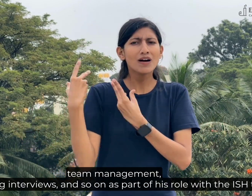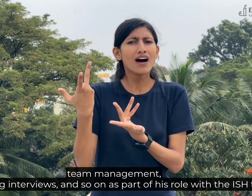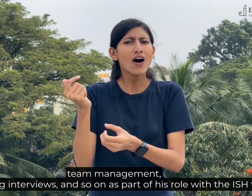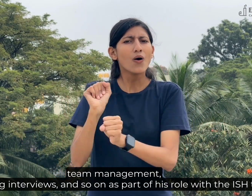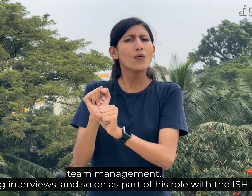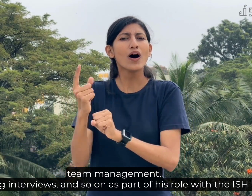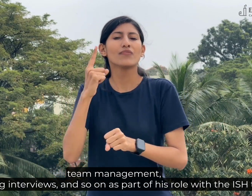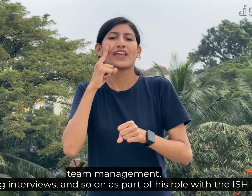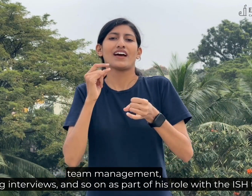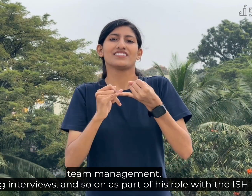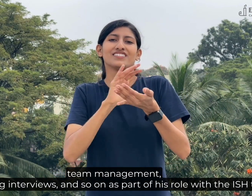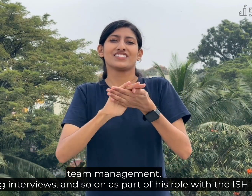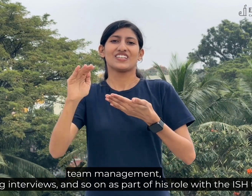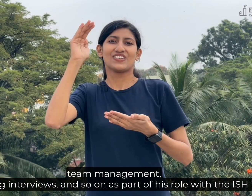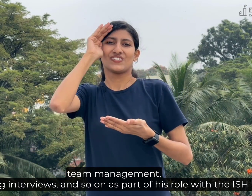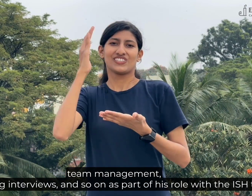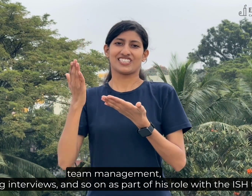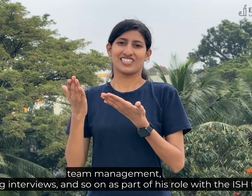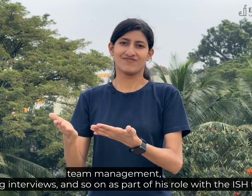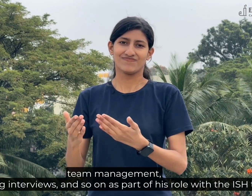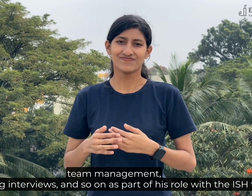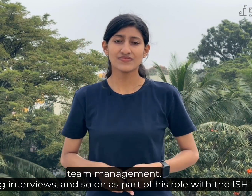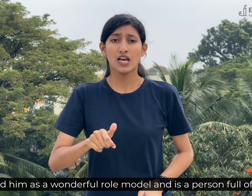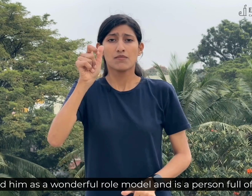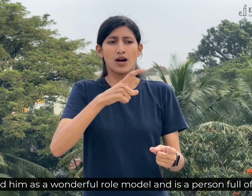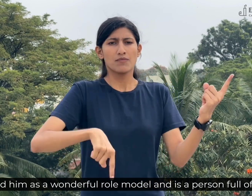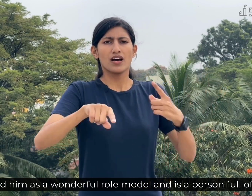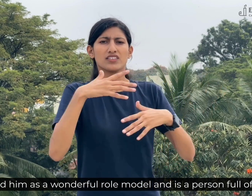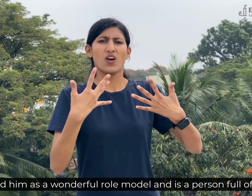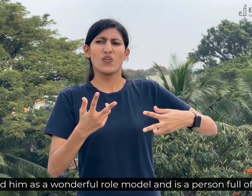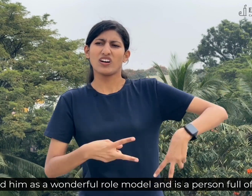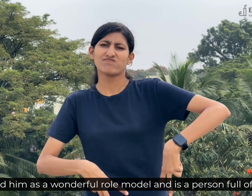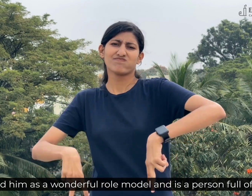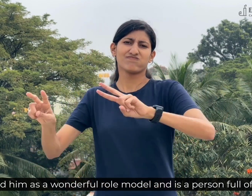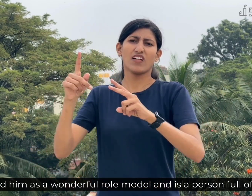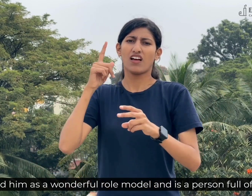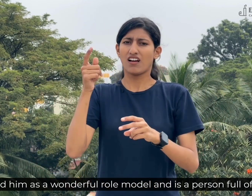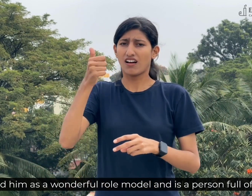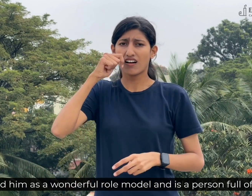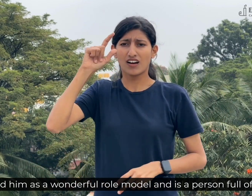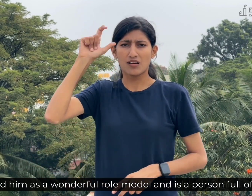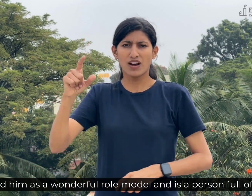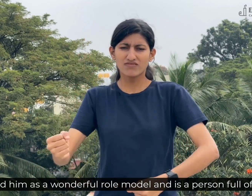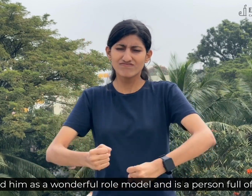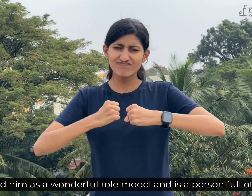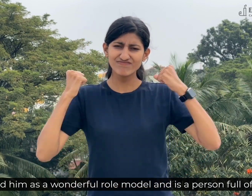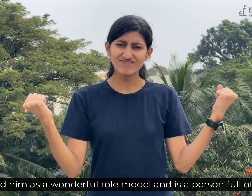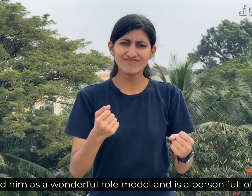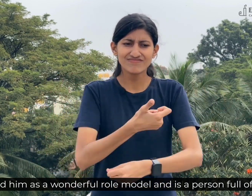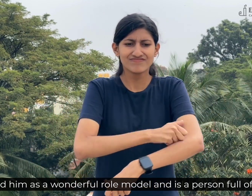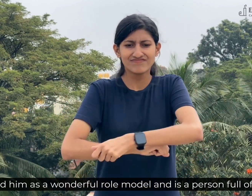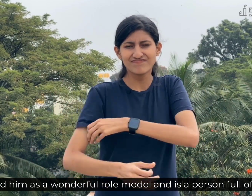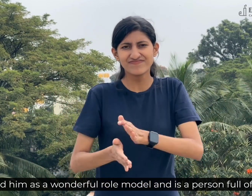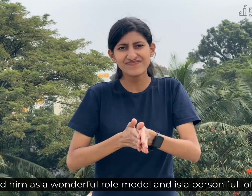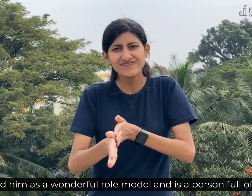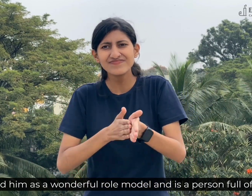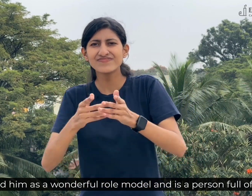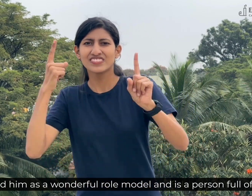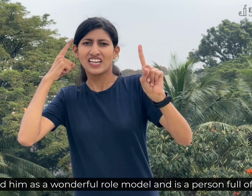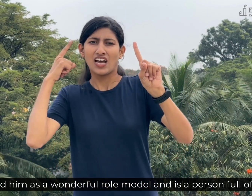People regard him as a wonderful role model. He is a person full of energy and motivation. Let us applaud him for his success.